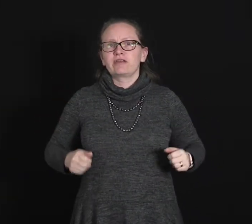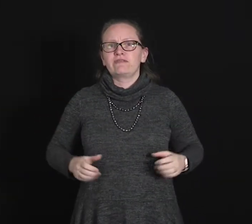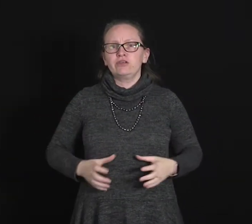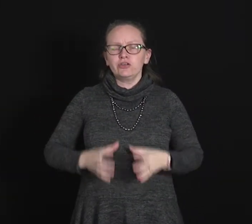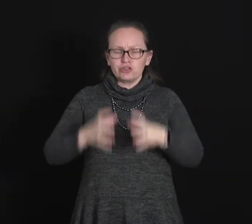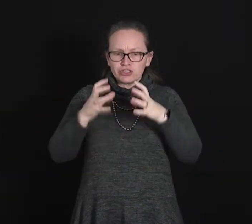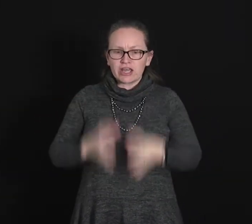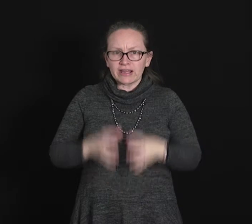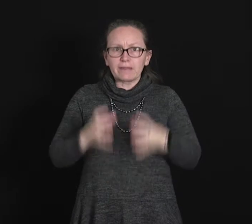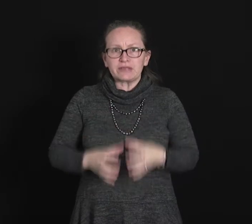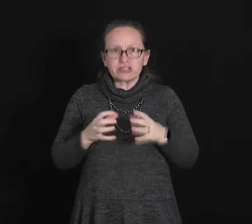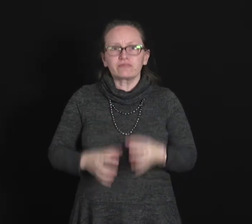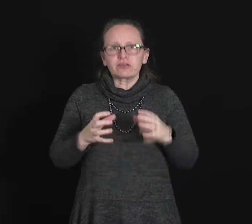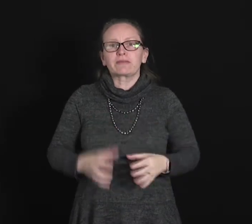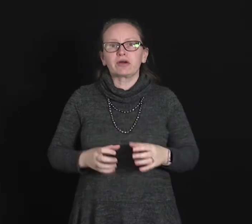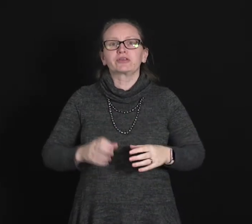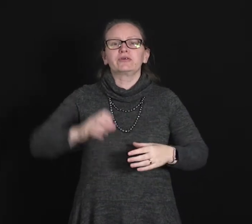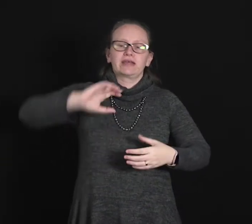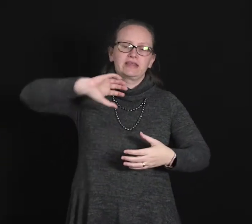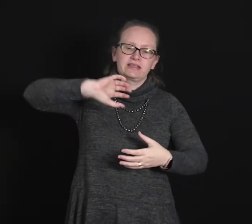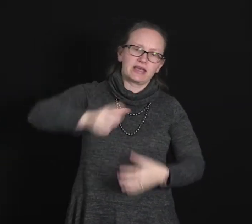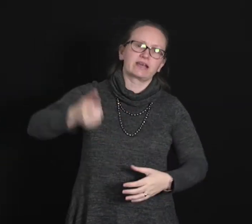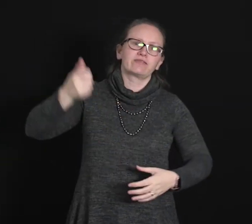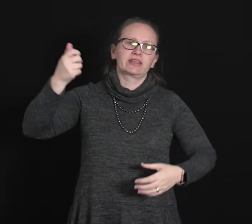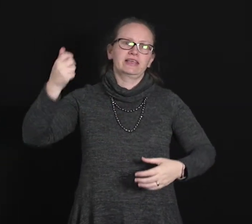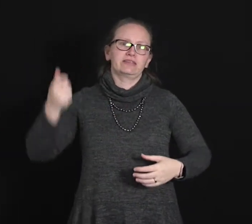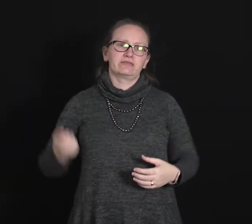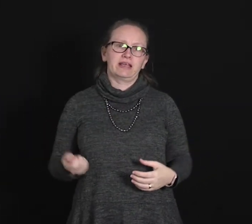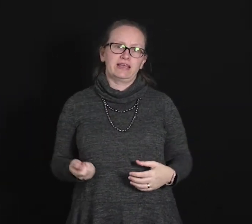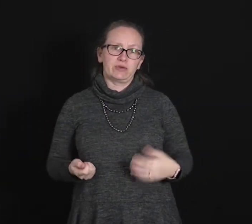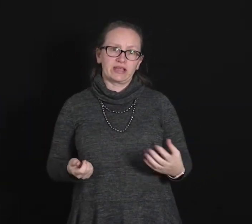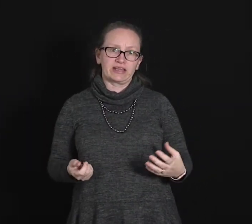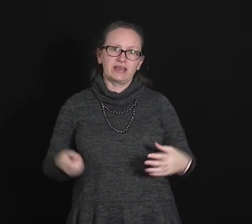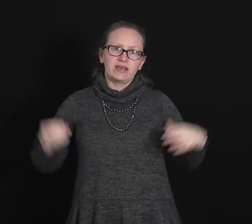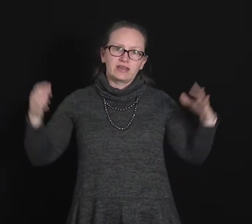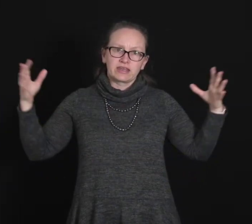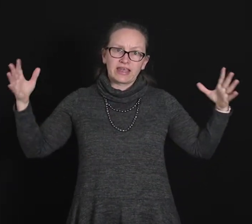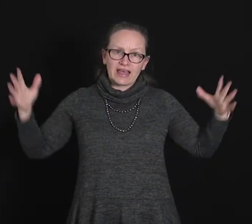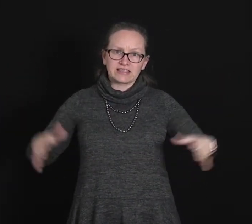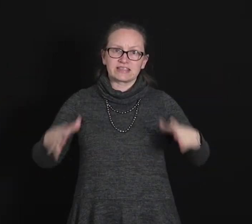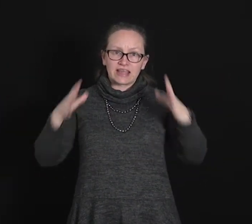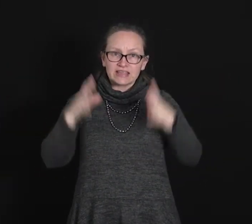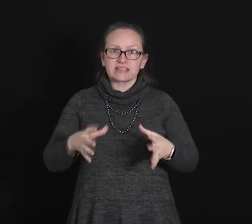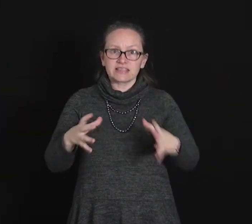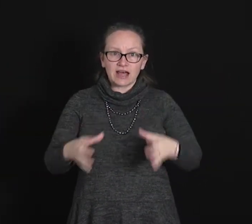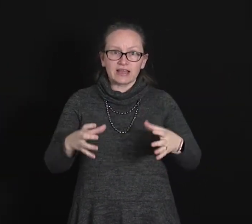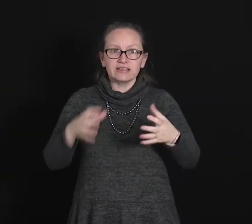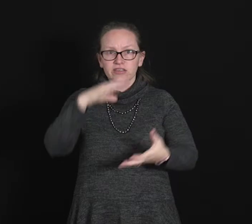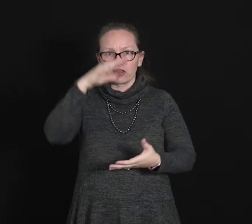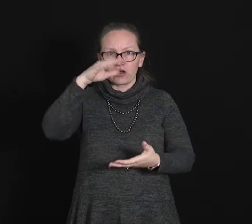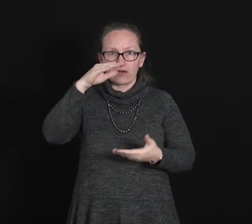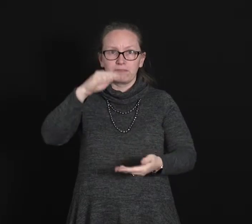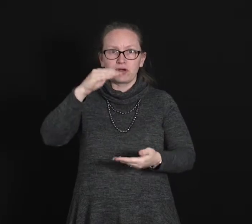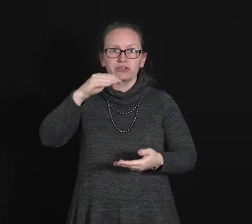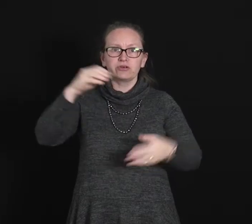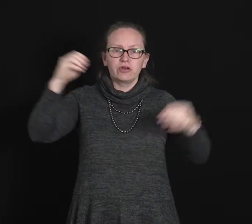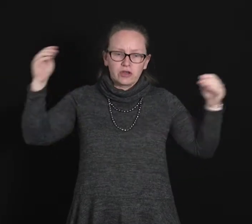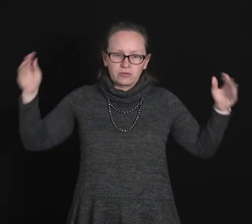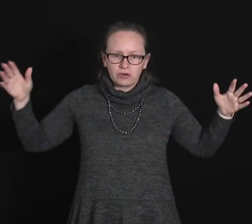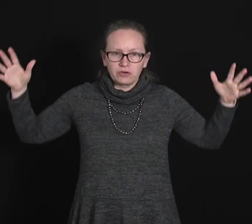if you shake up a soft drink bottle and then take off the lid really quickly, the gas inside the bottle will